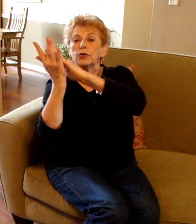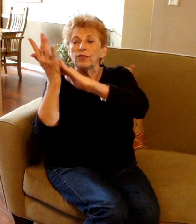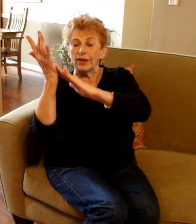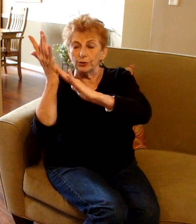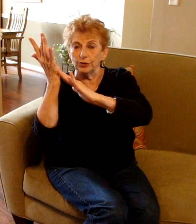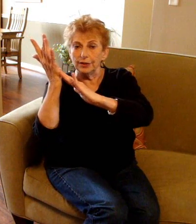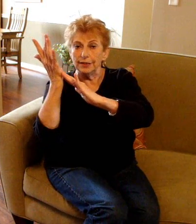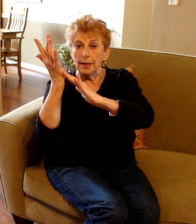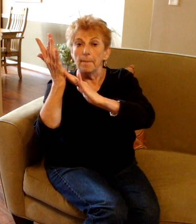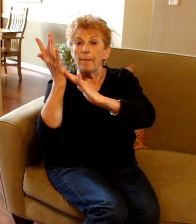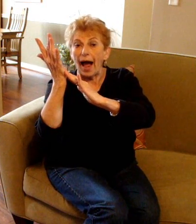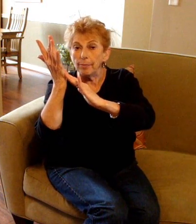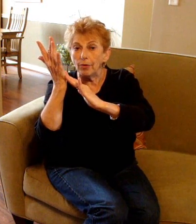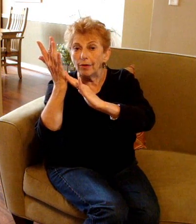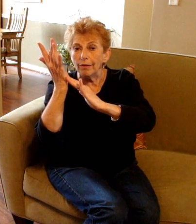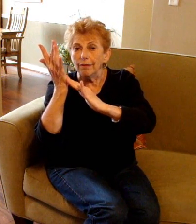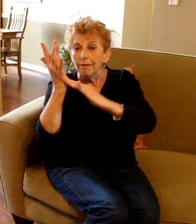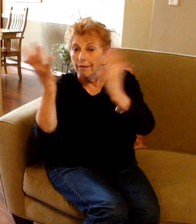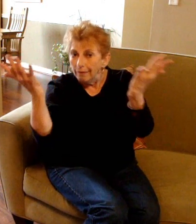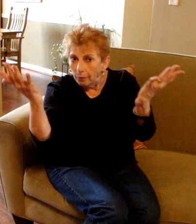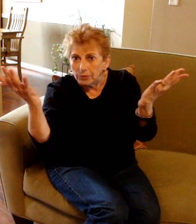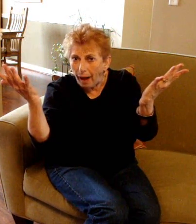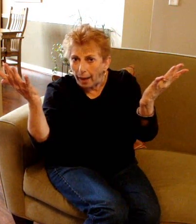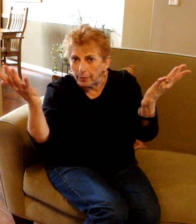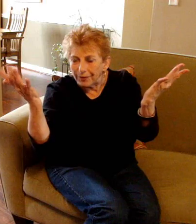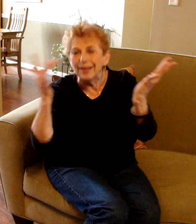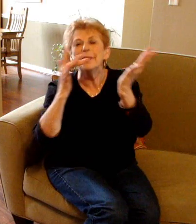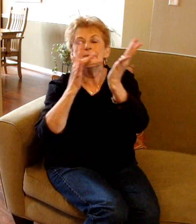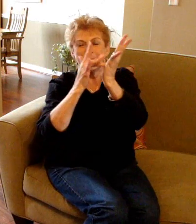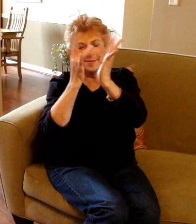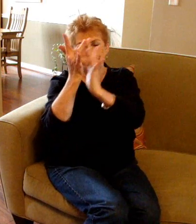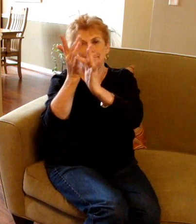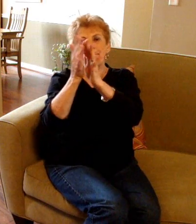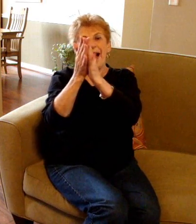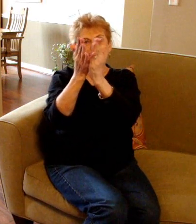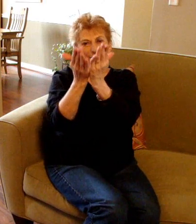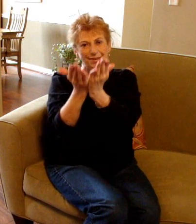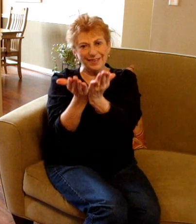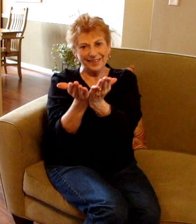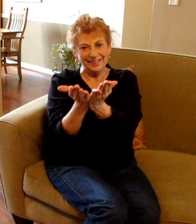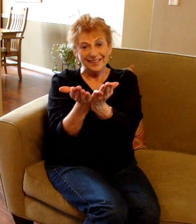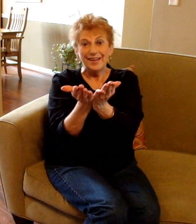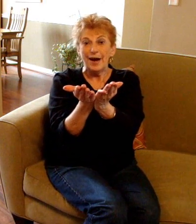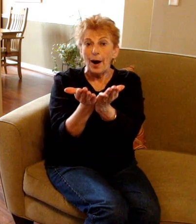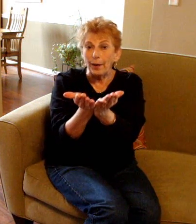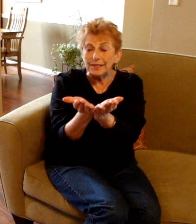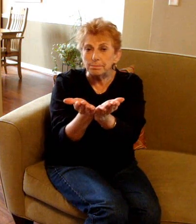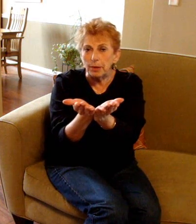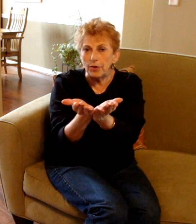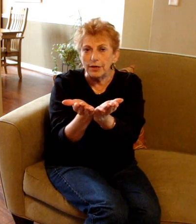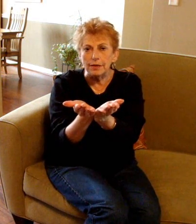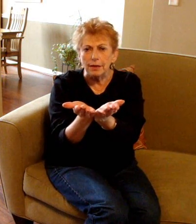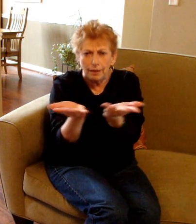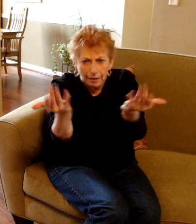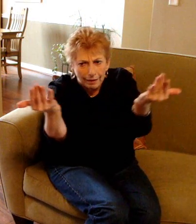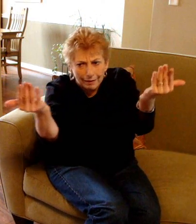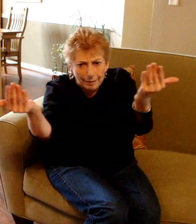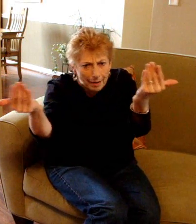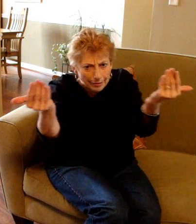crucifixion. Bible. The Bible. Bible. Holy Spirit. Come on.